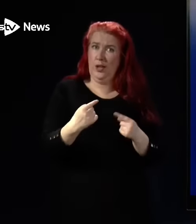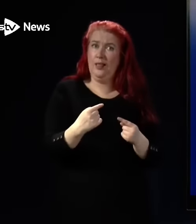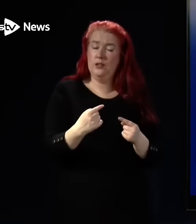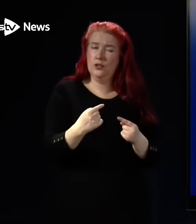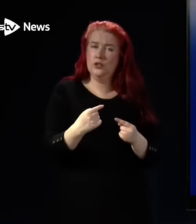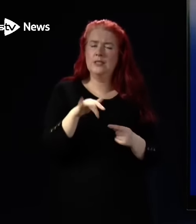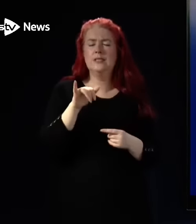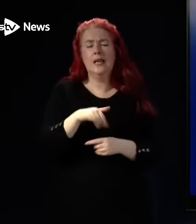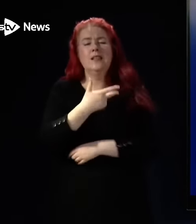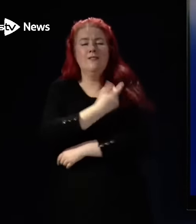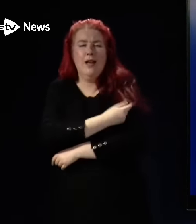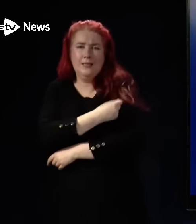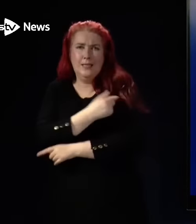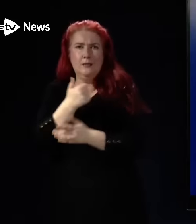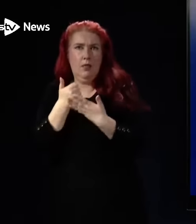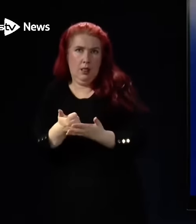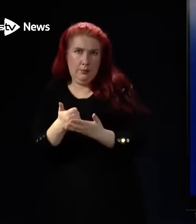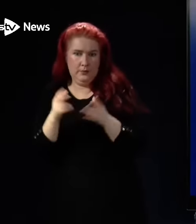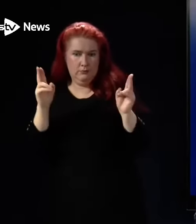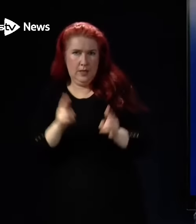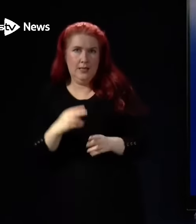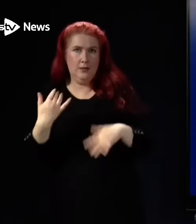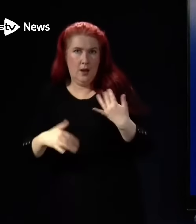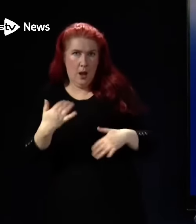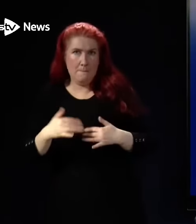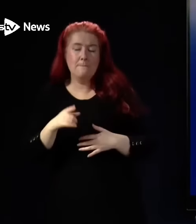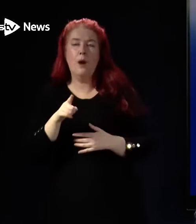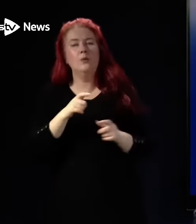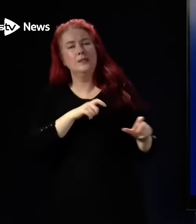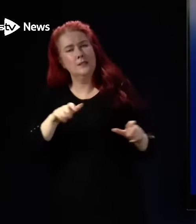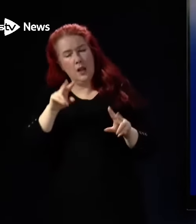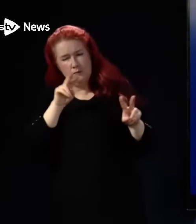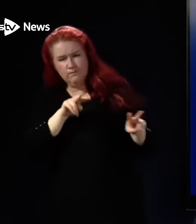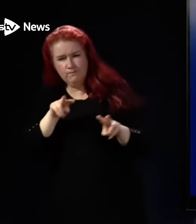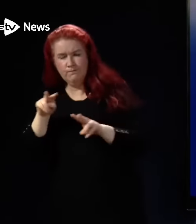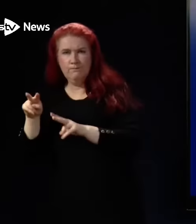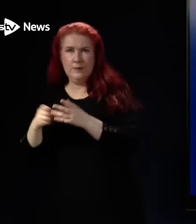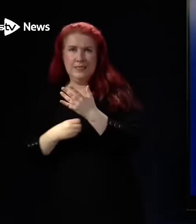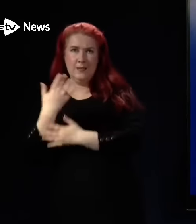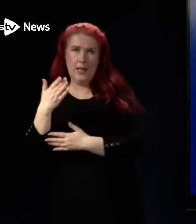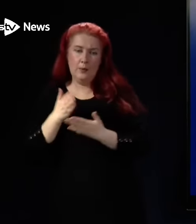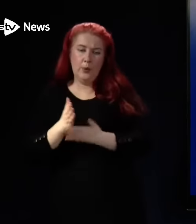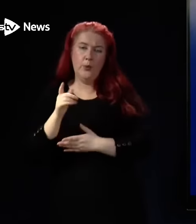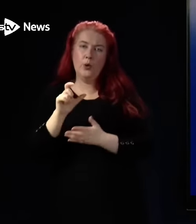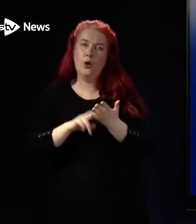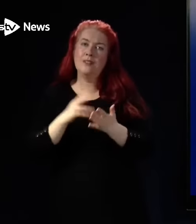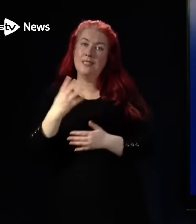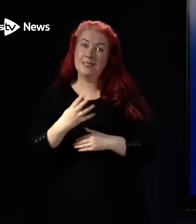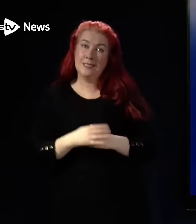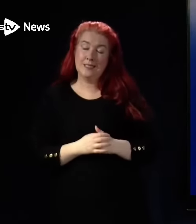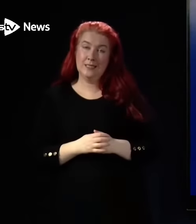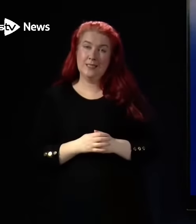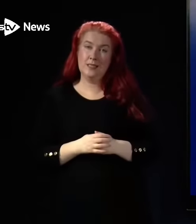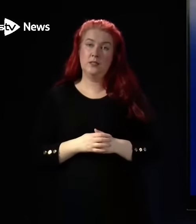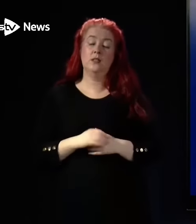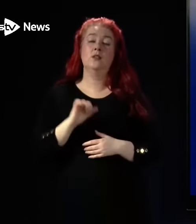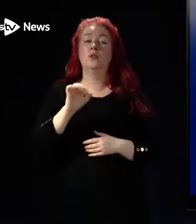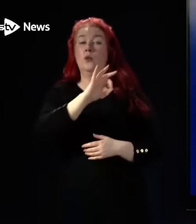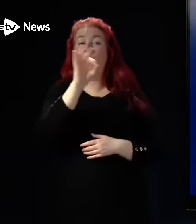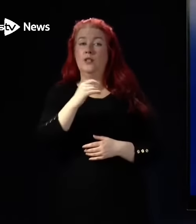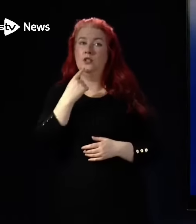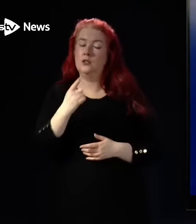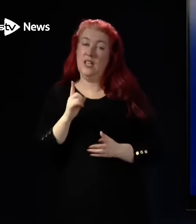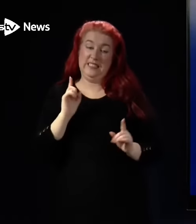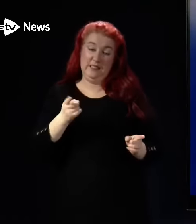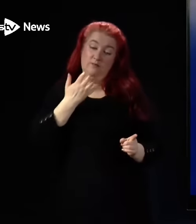health harm of it. And we monitor developments in COVID all of the time as well. And to go to your question, is this how it